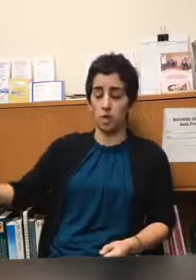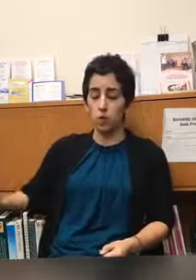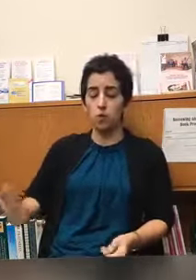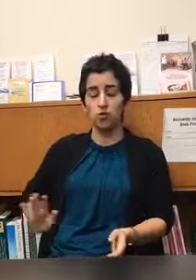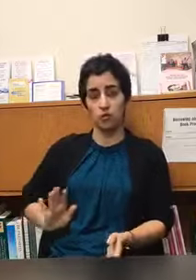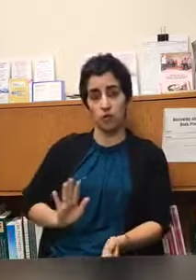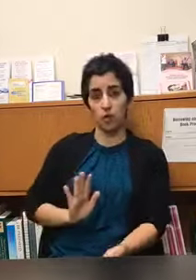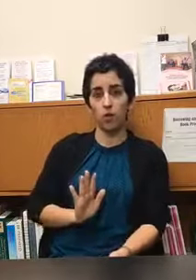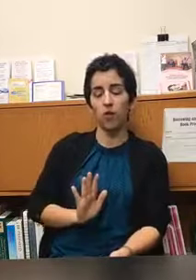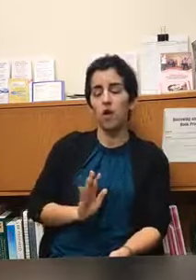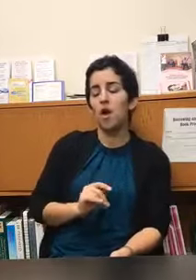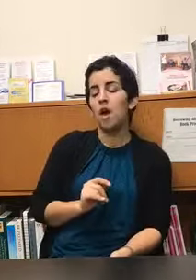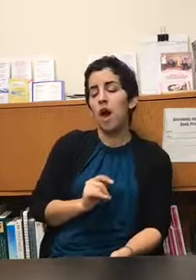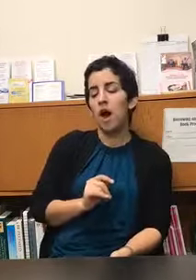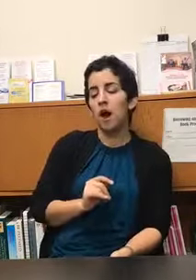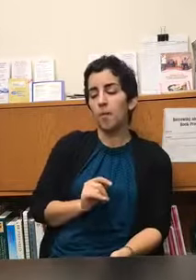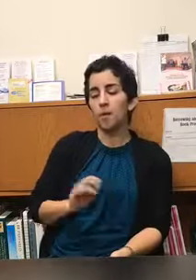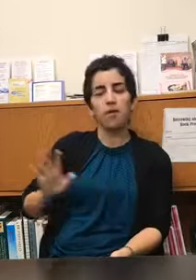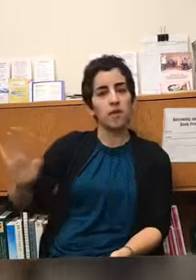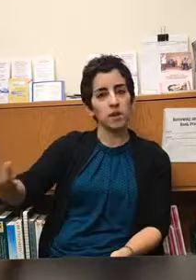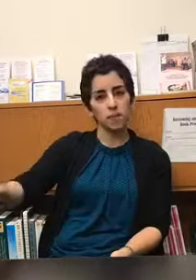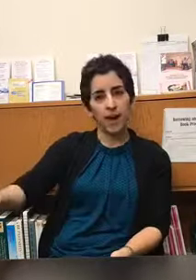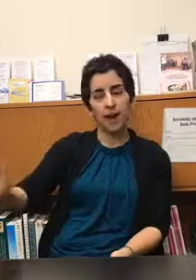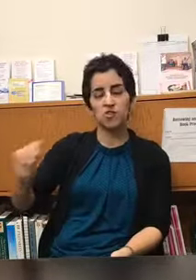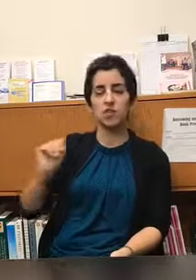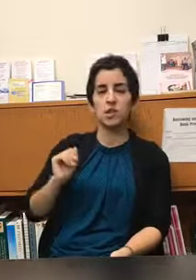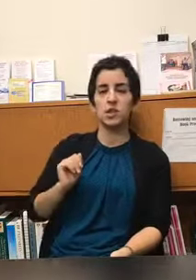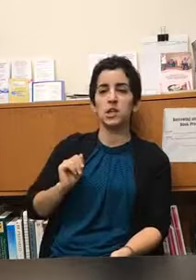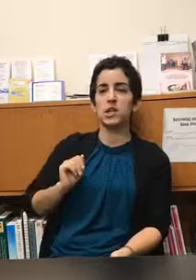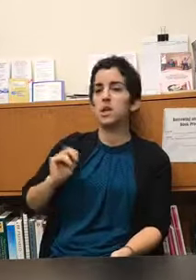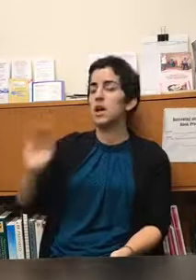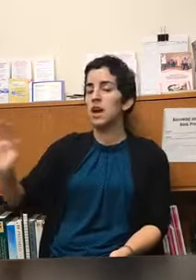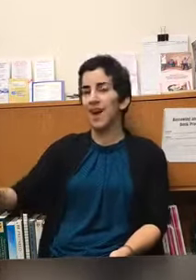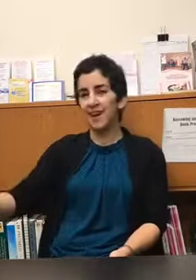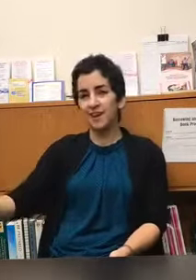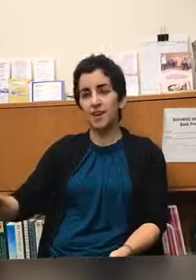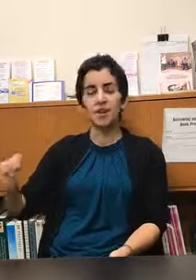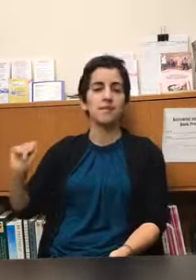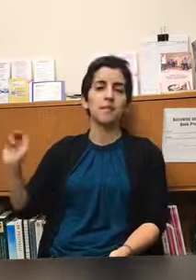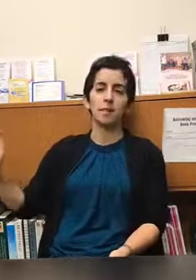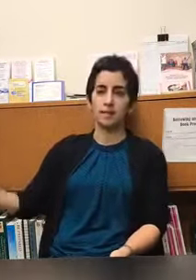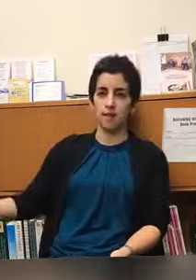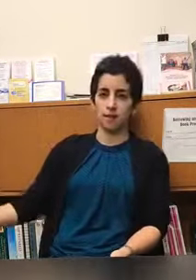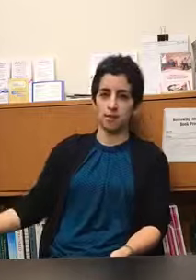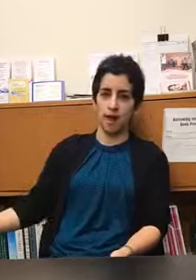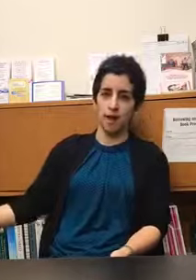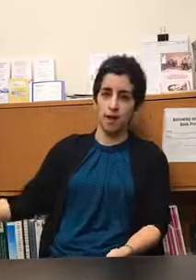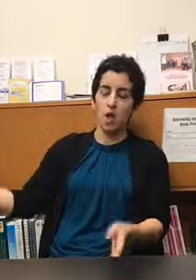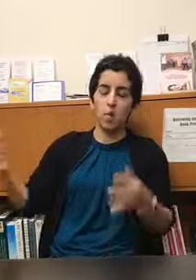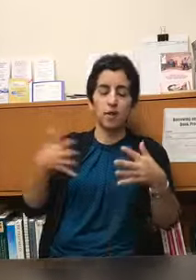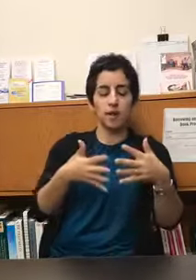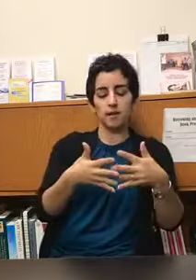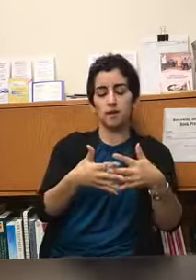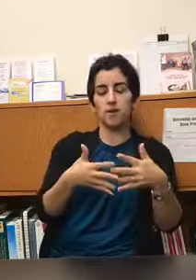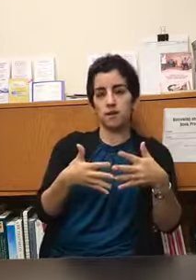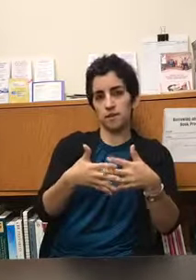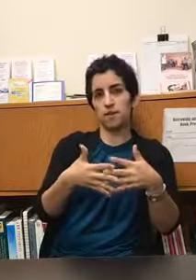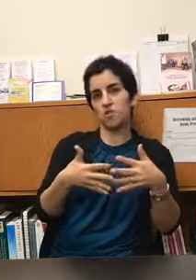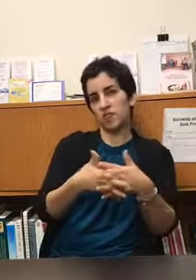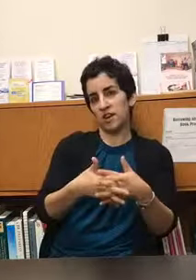huge field um loving compassion kindness things like that but yes there is an intersection